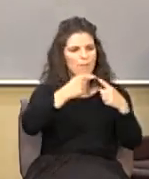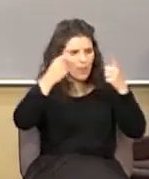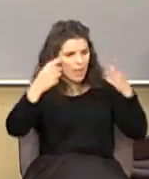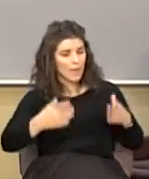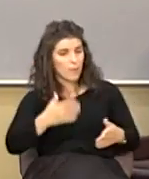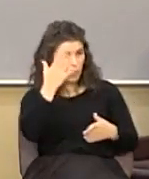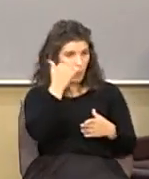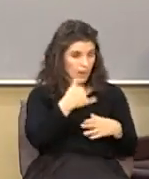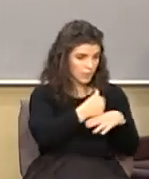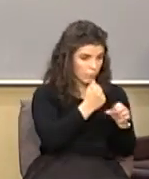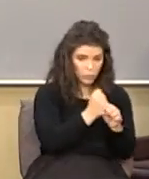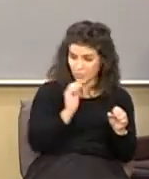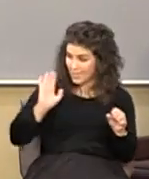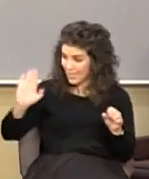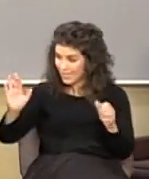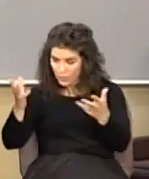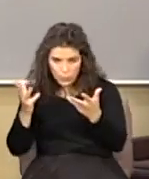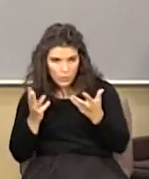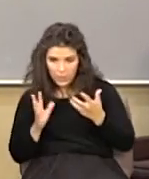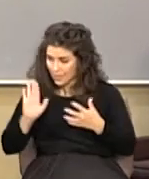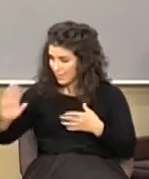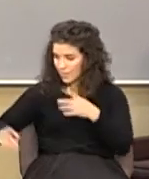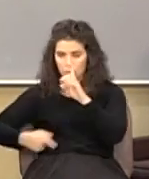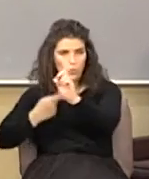to produce his will his goal